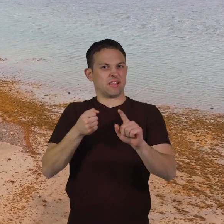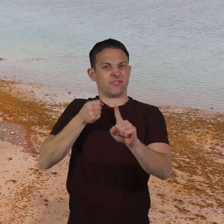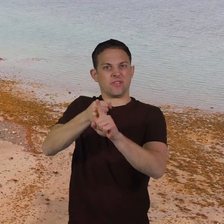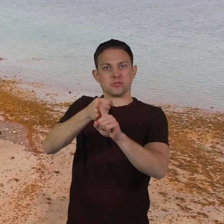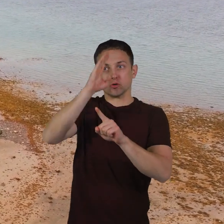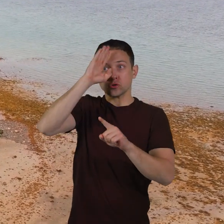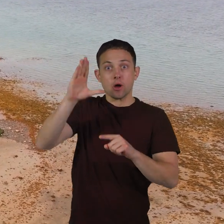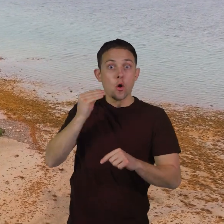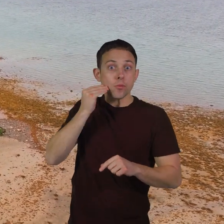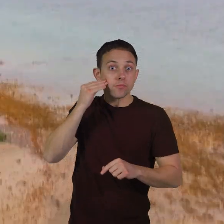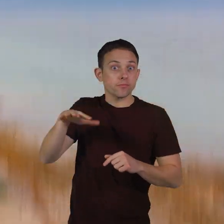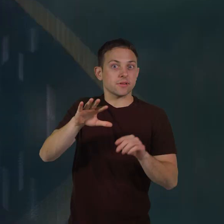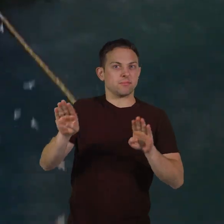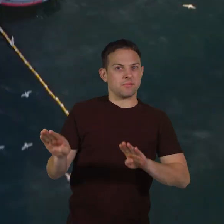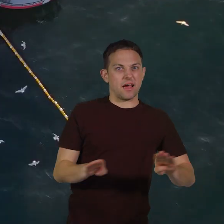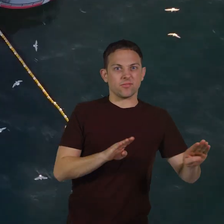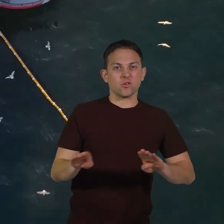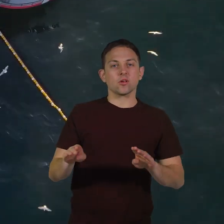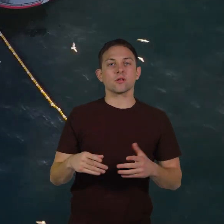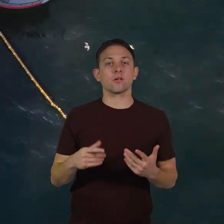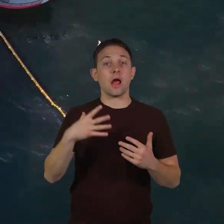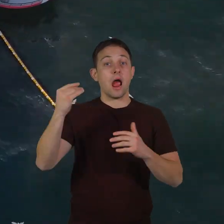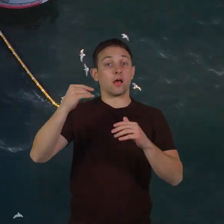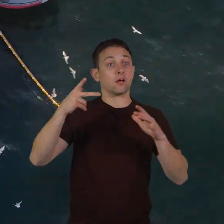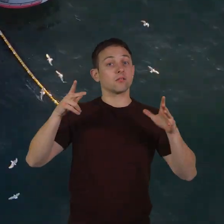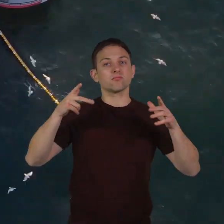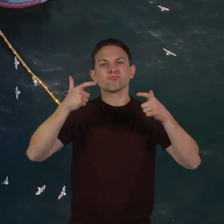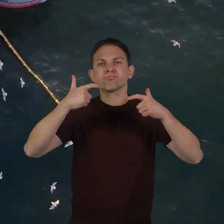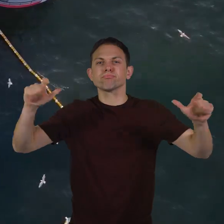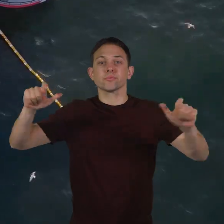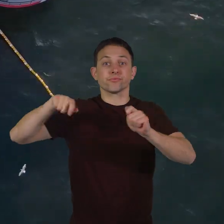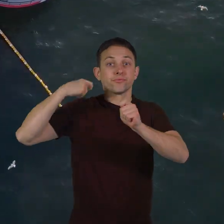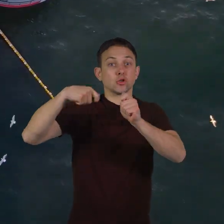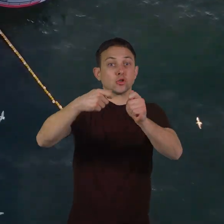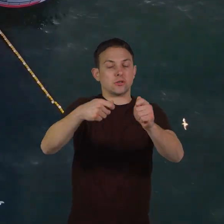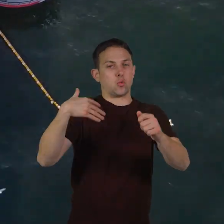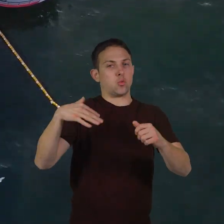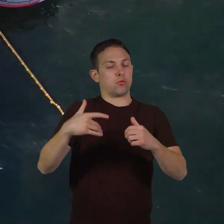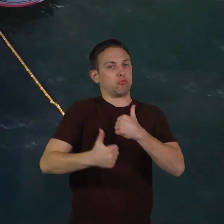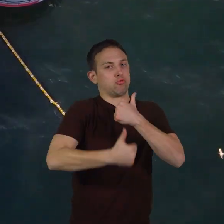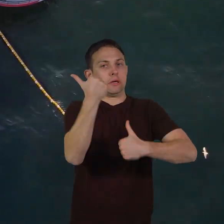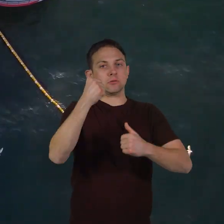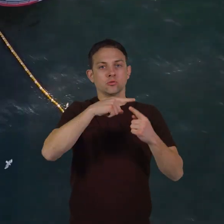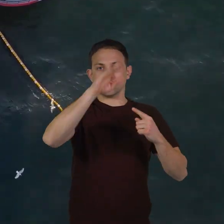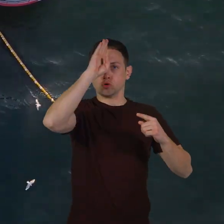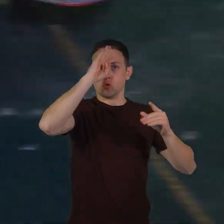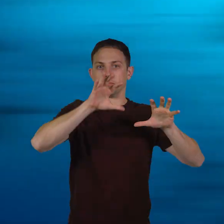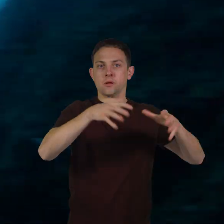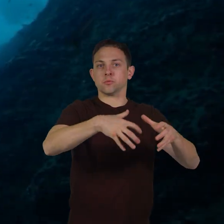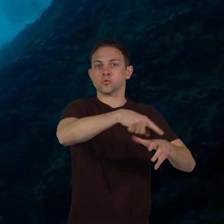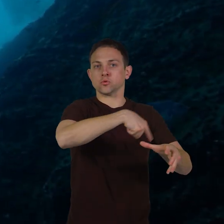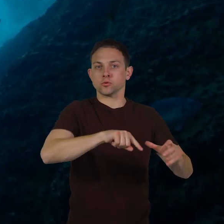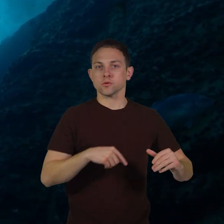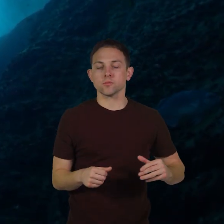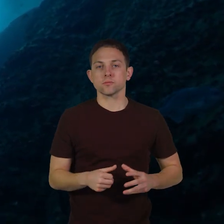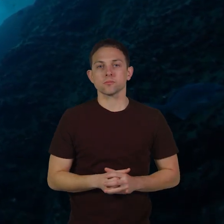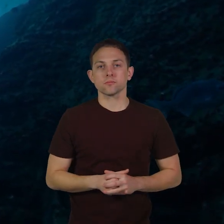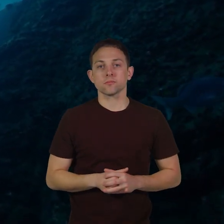habitat and behavior, commercial fishing remains the greatest threat to the shark population. We have just learned